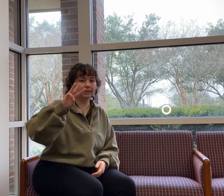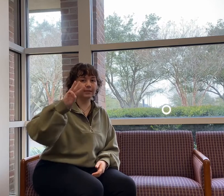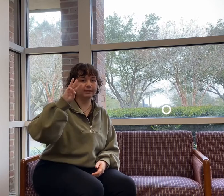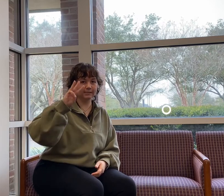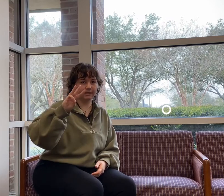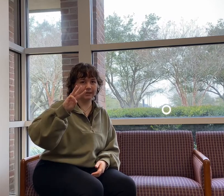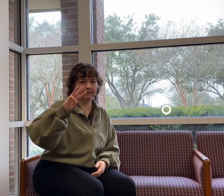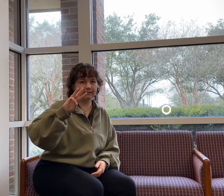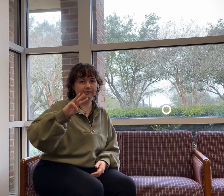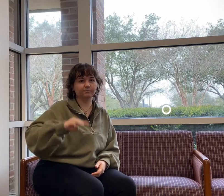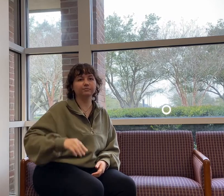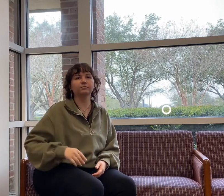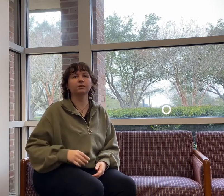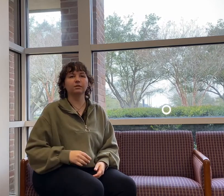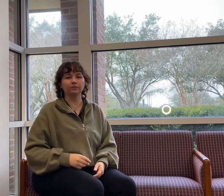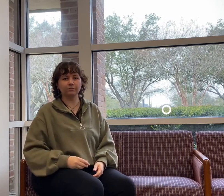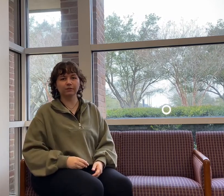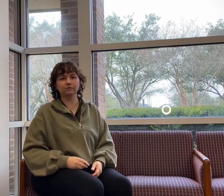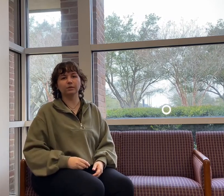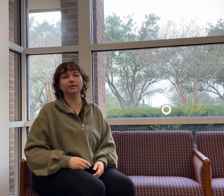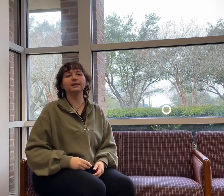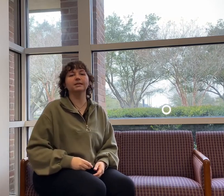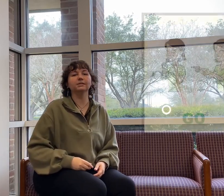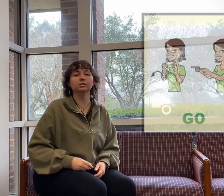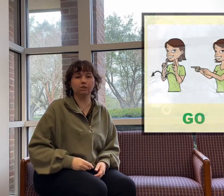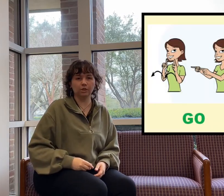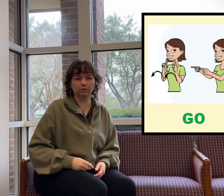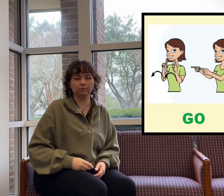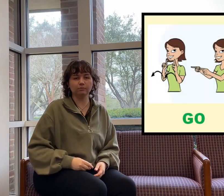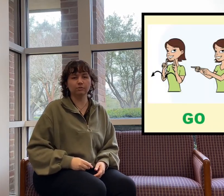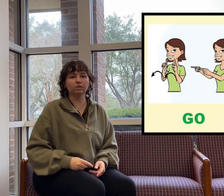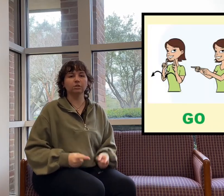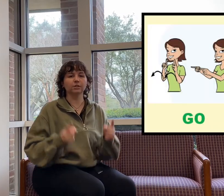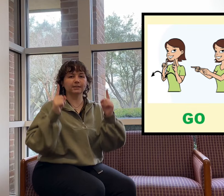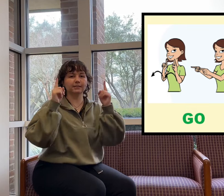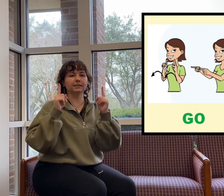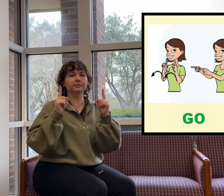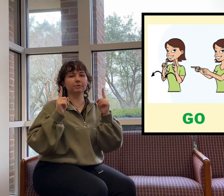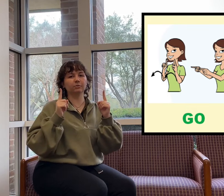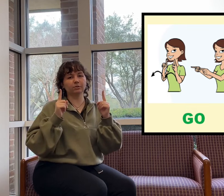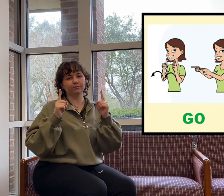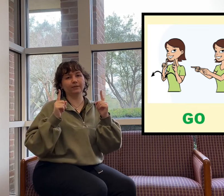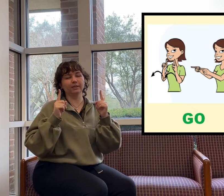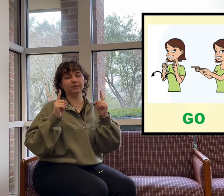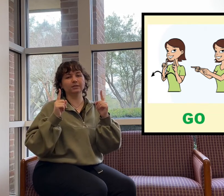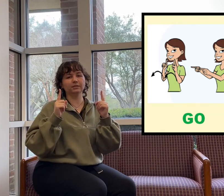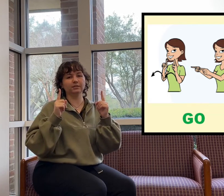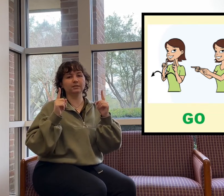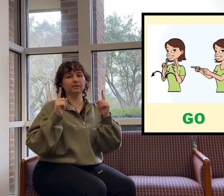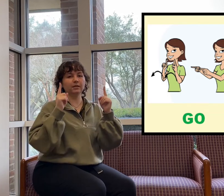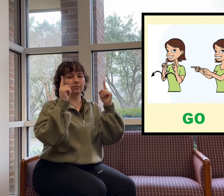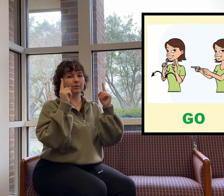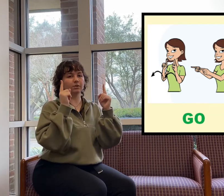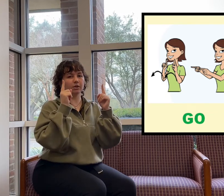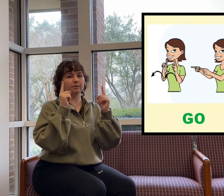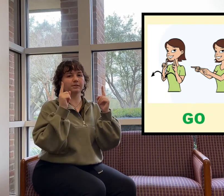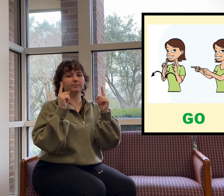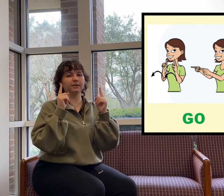signs. The first one is go. You're going to stick up your corner fingers with your arms up like